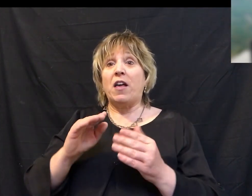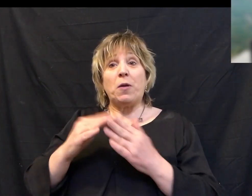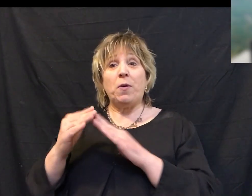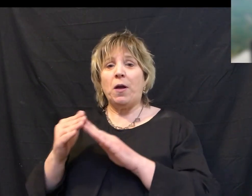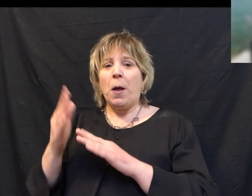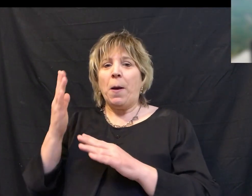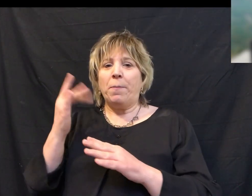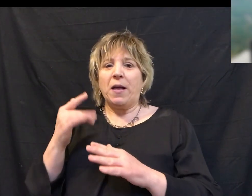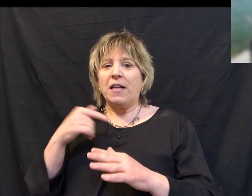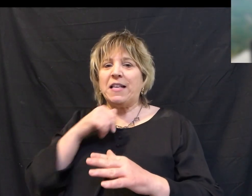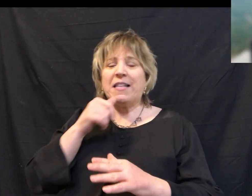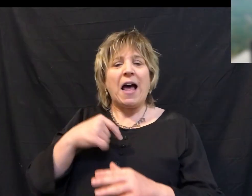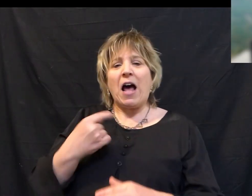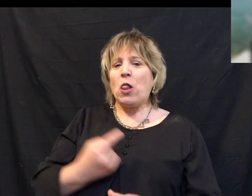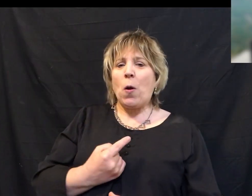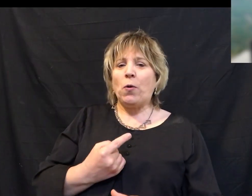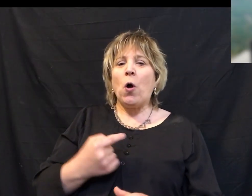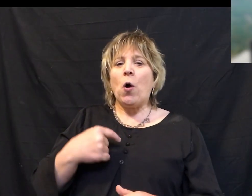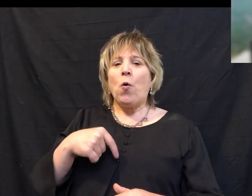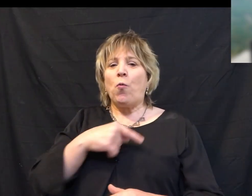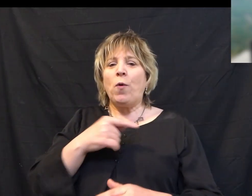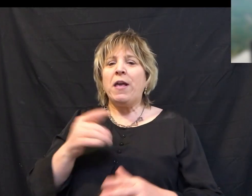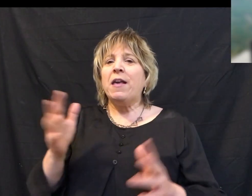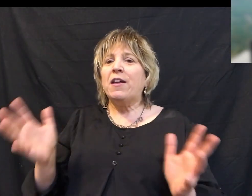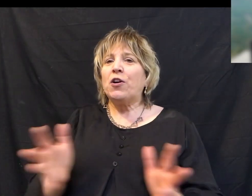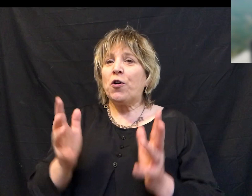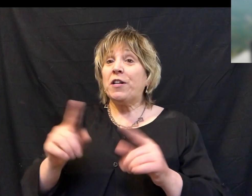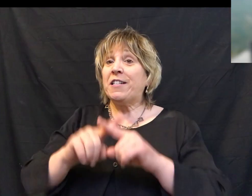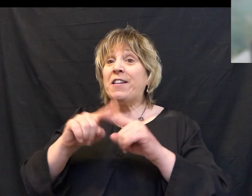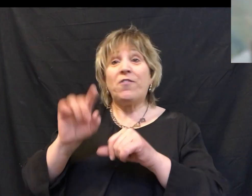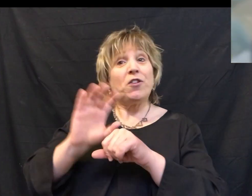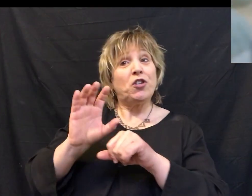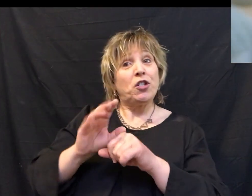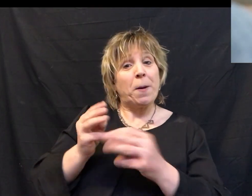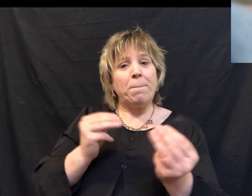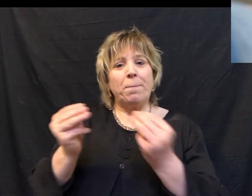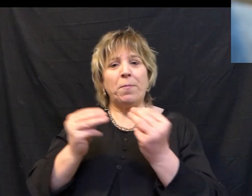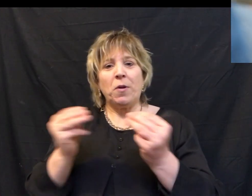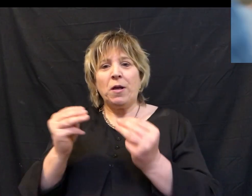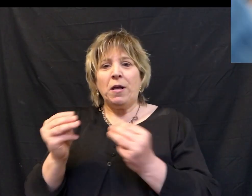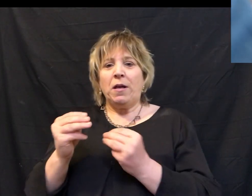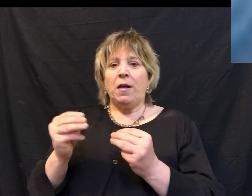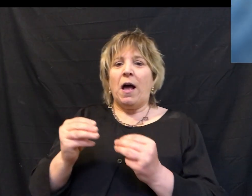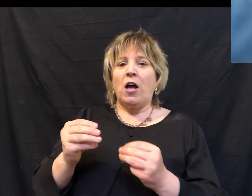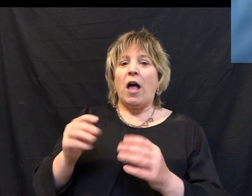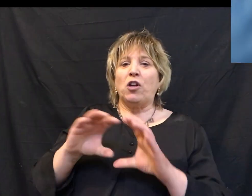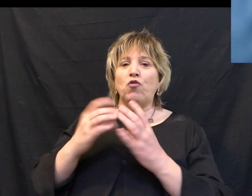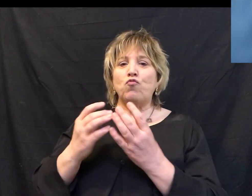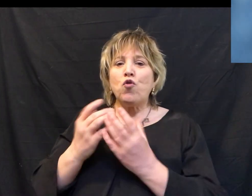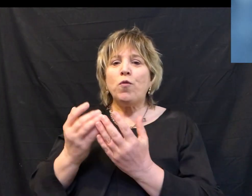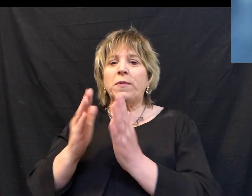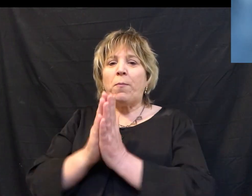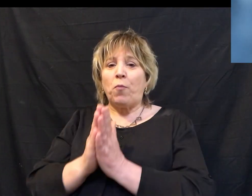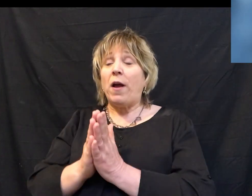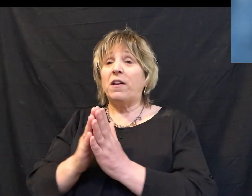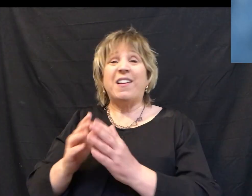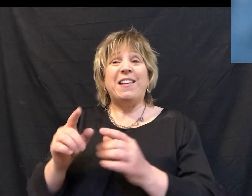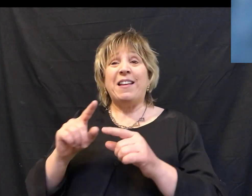because we don't go at it alone, it's not just about Pure Heart. We encourage other churches, ministries, prayer groups outside of our